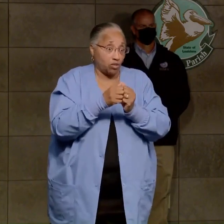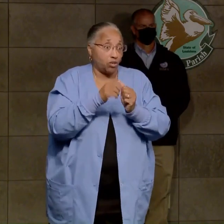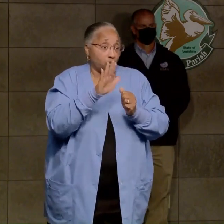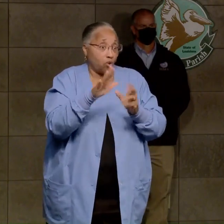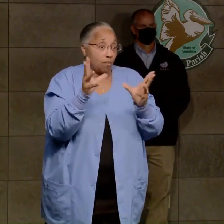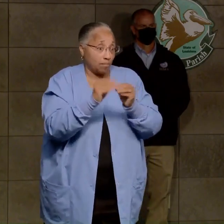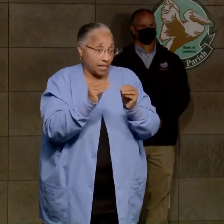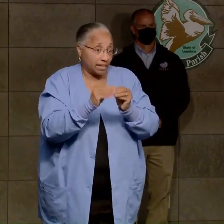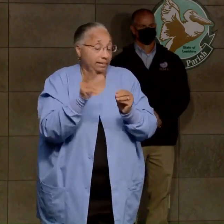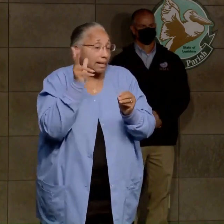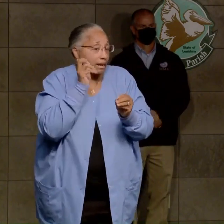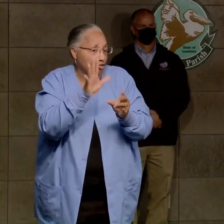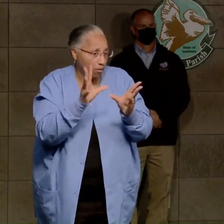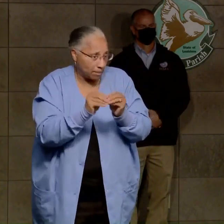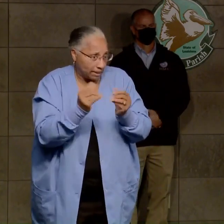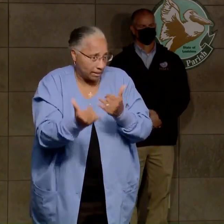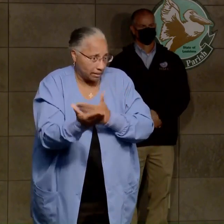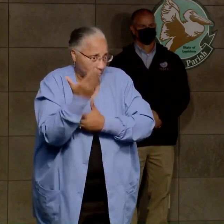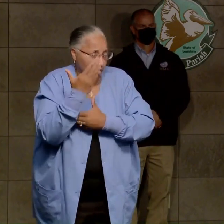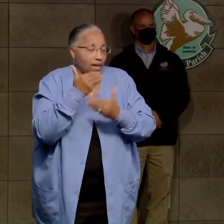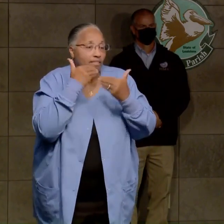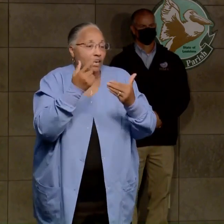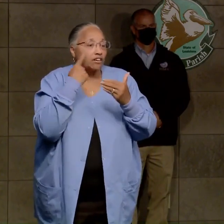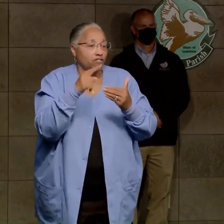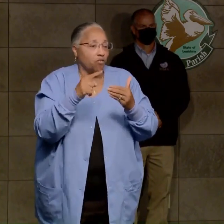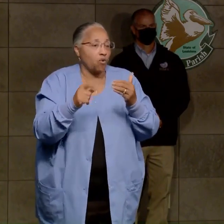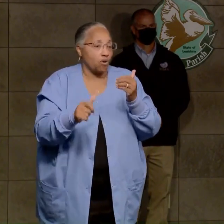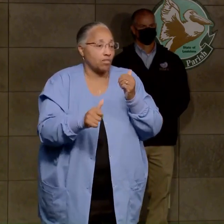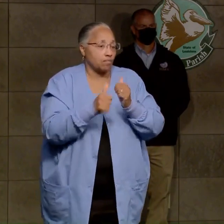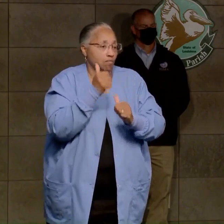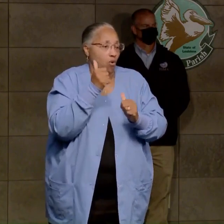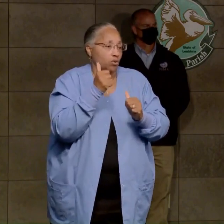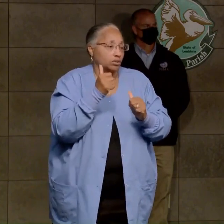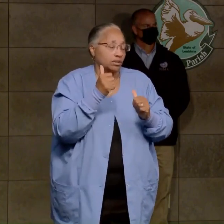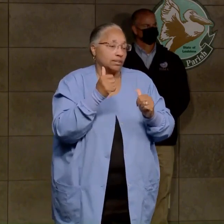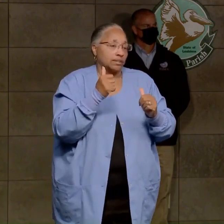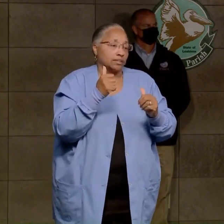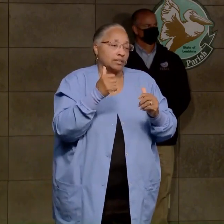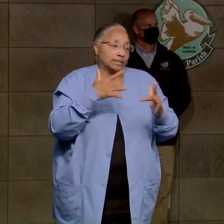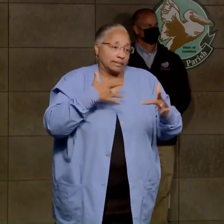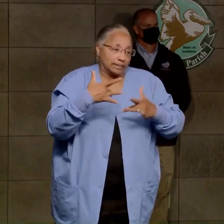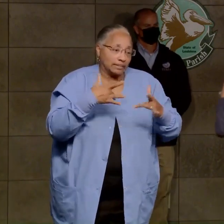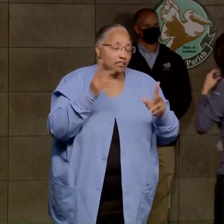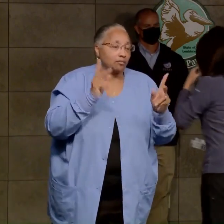your meetings this morning, and certainly thank you for the most vulnerable areas of our parish. Governor. Thank you.